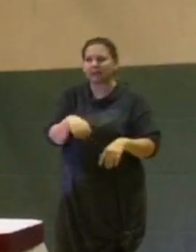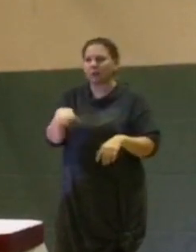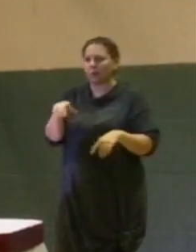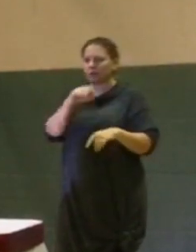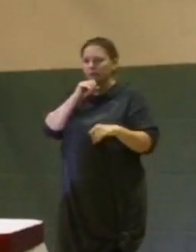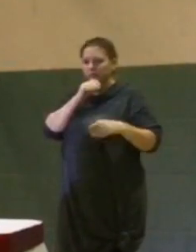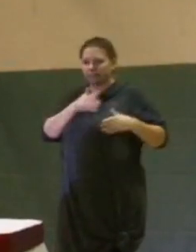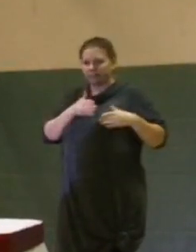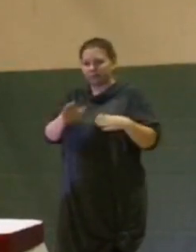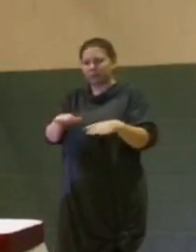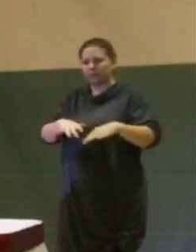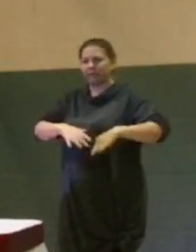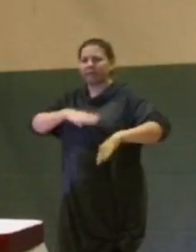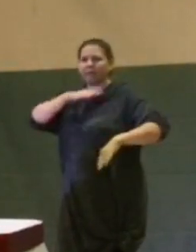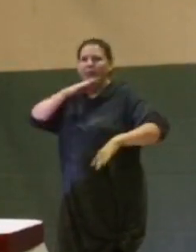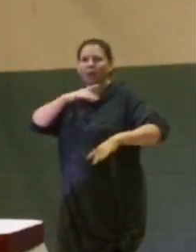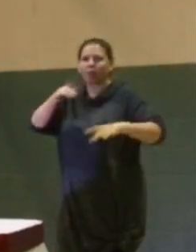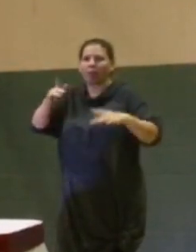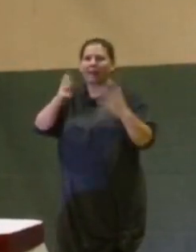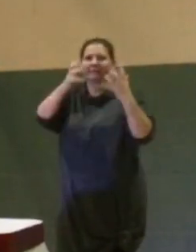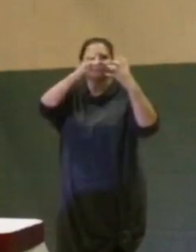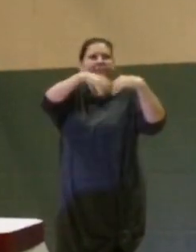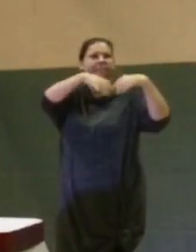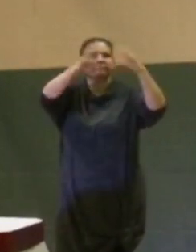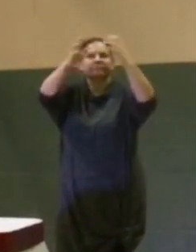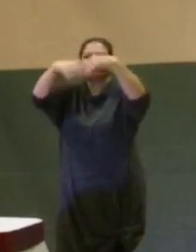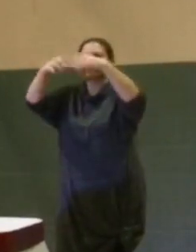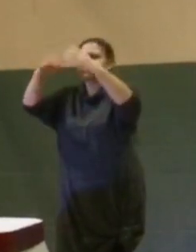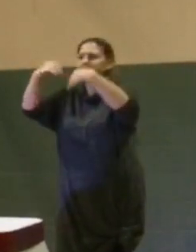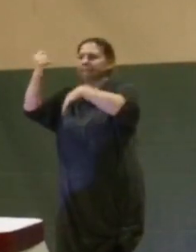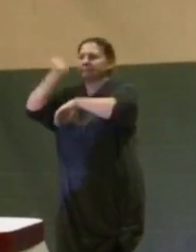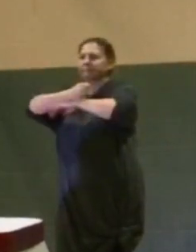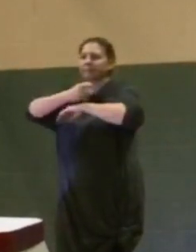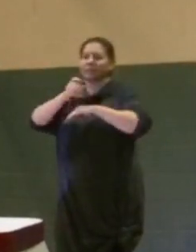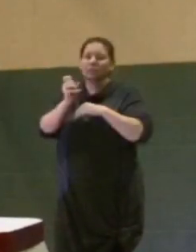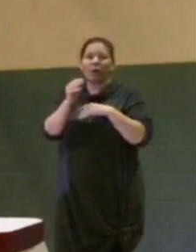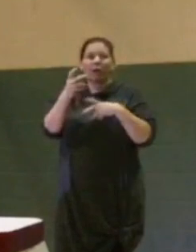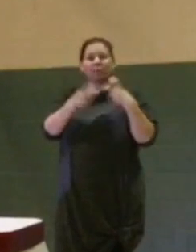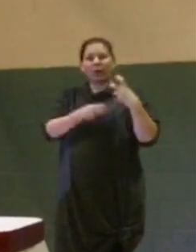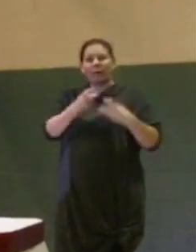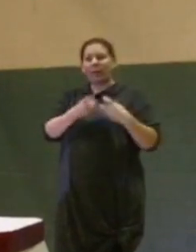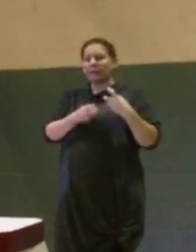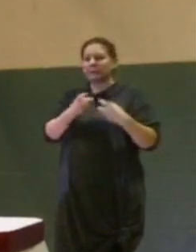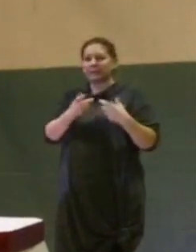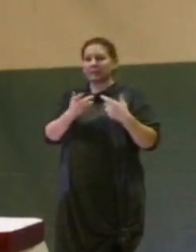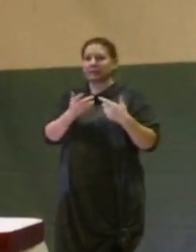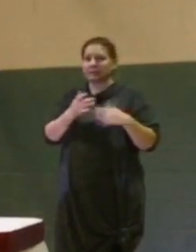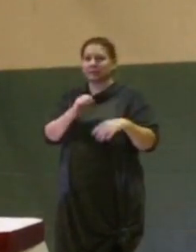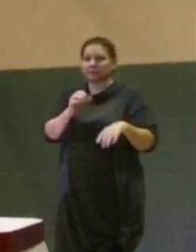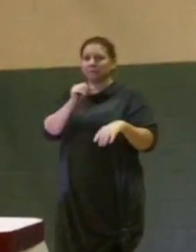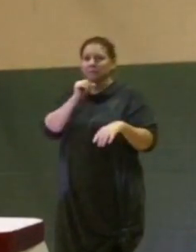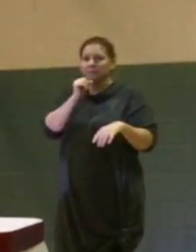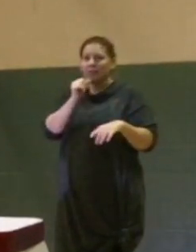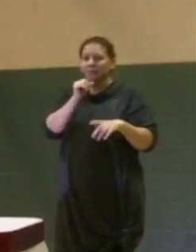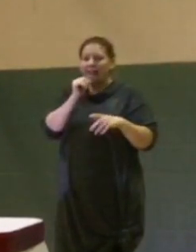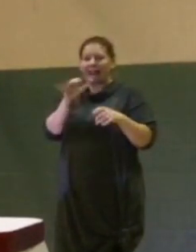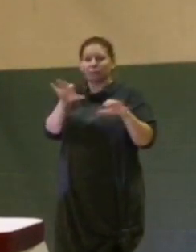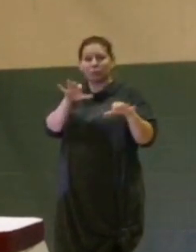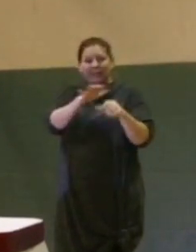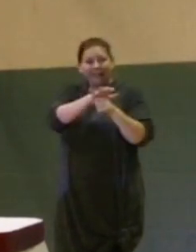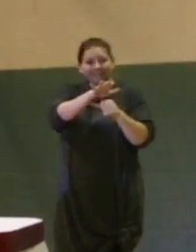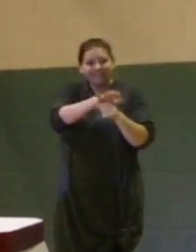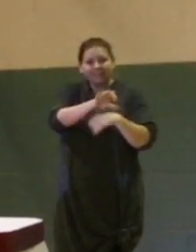drains and crumbling structures. These problems are symptomatic, not only of apathy, but of